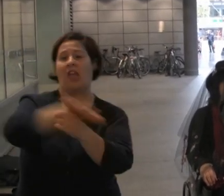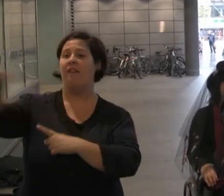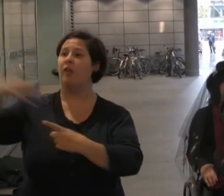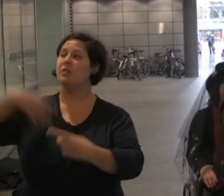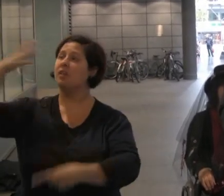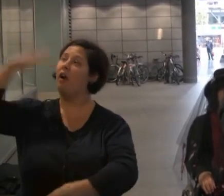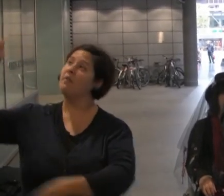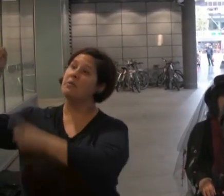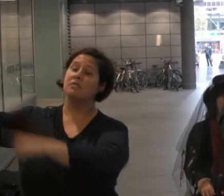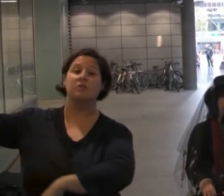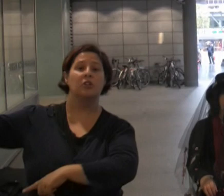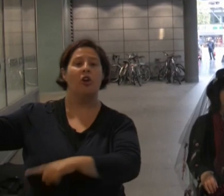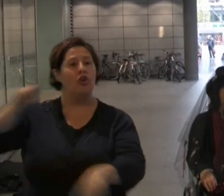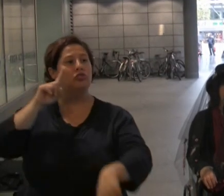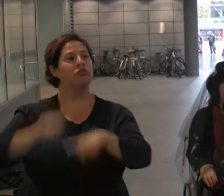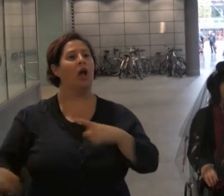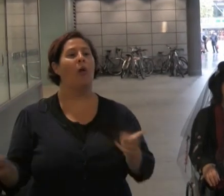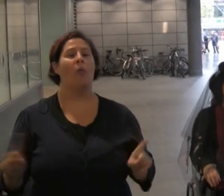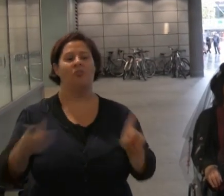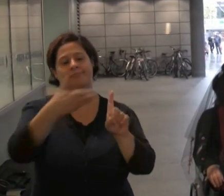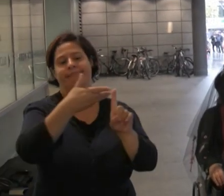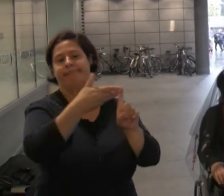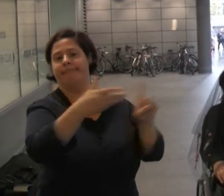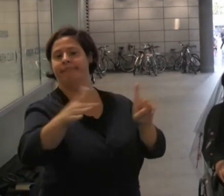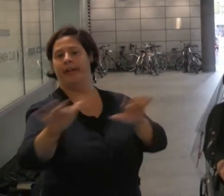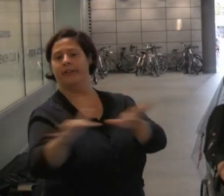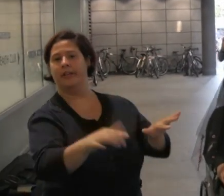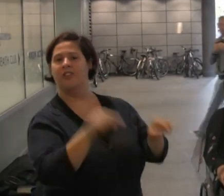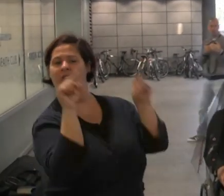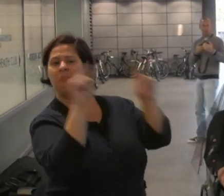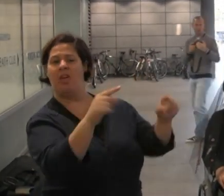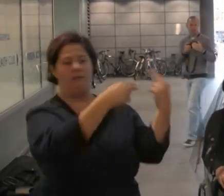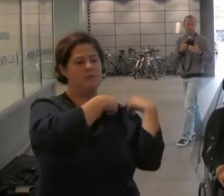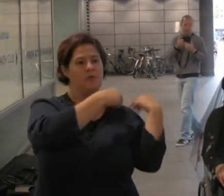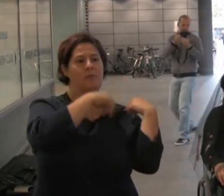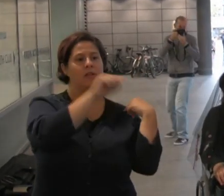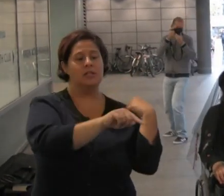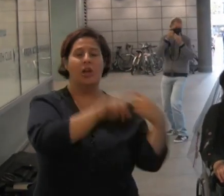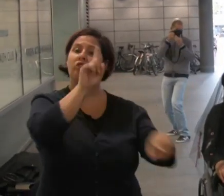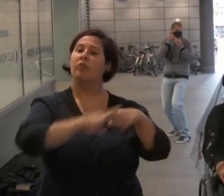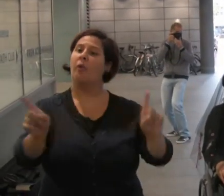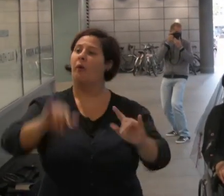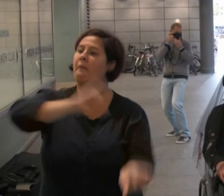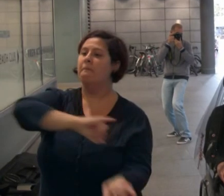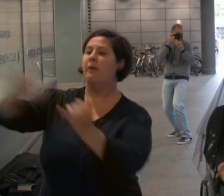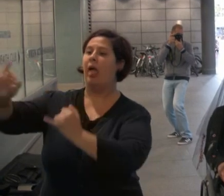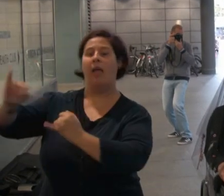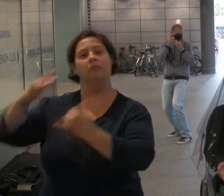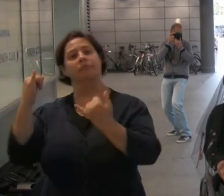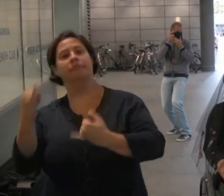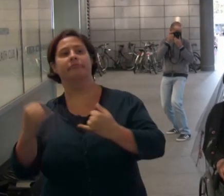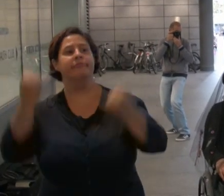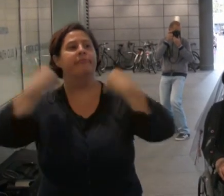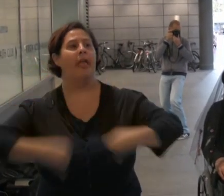over our governments are attempting to divert attention away from their culpability by trying to blame poor, sick